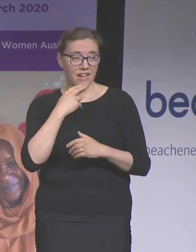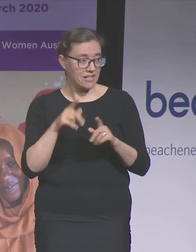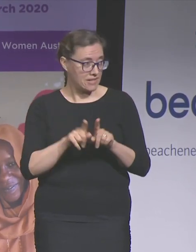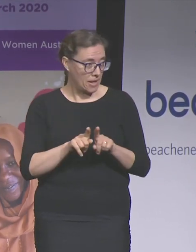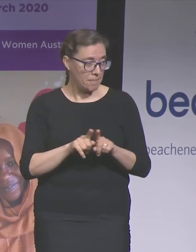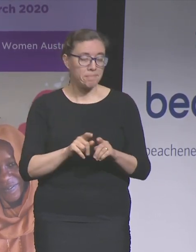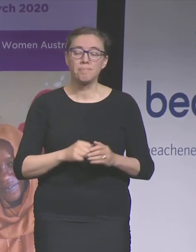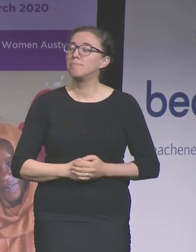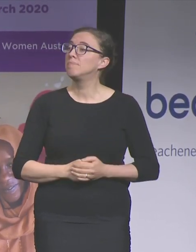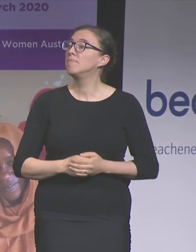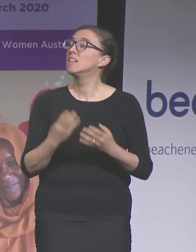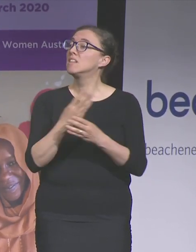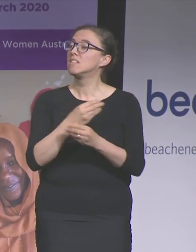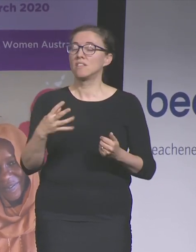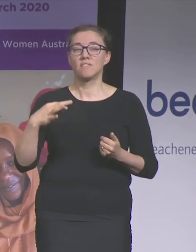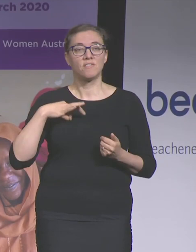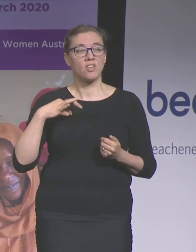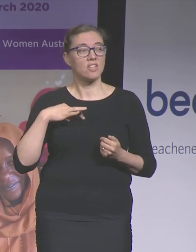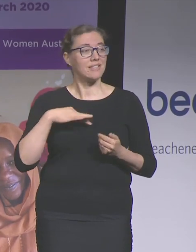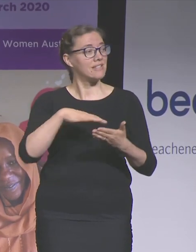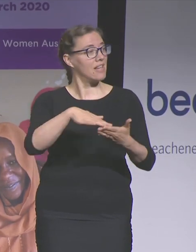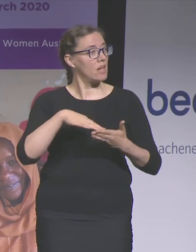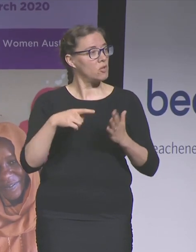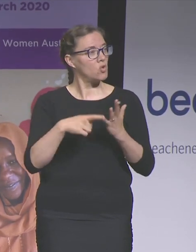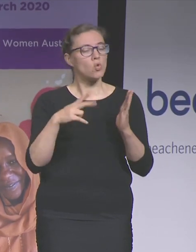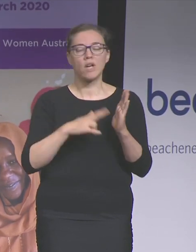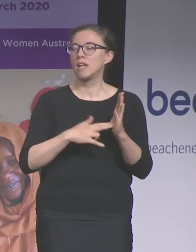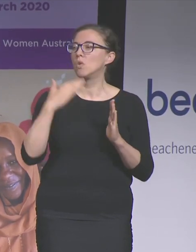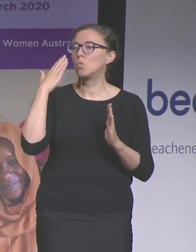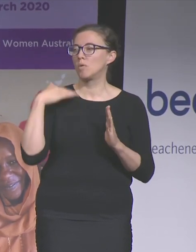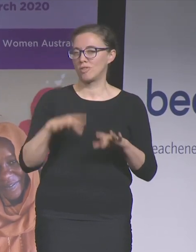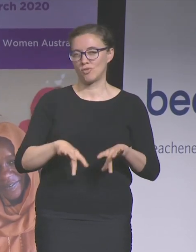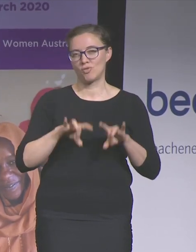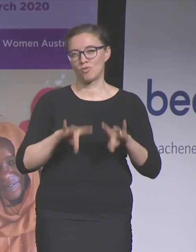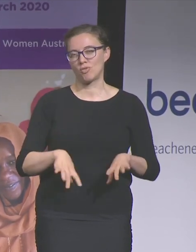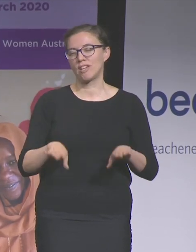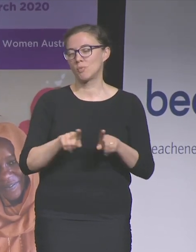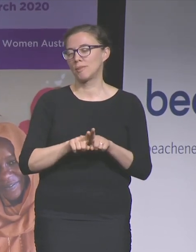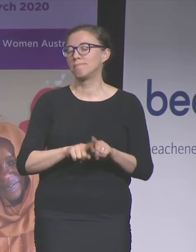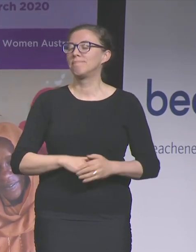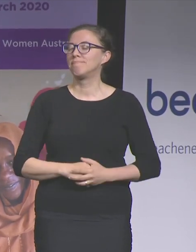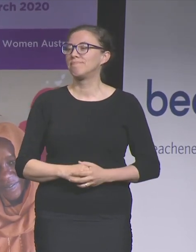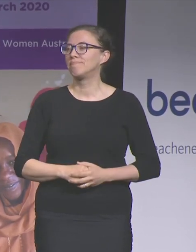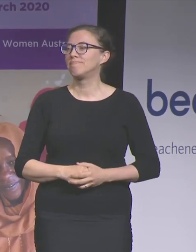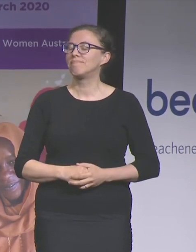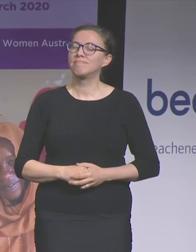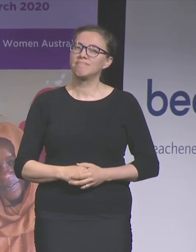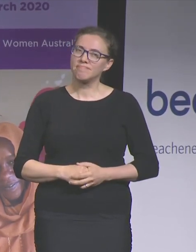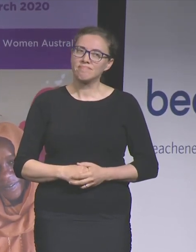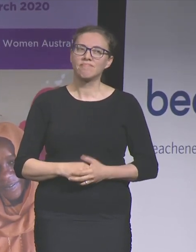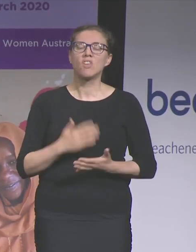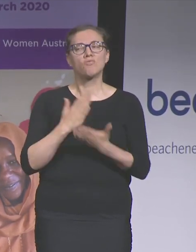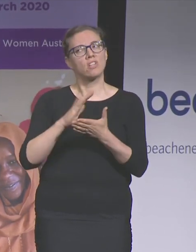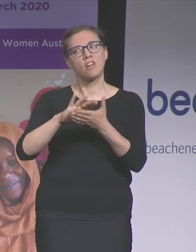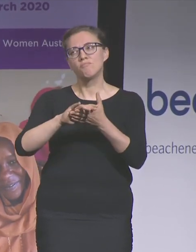volunteers here assisting UN Women Australia. We are grateful to all of you for your support.